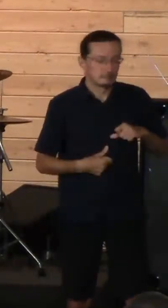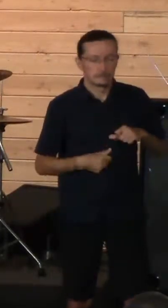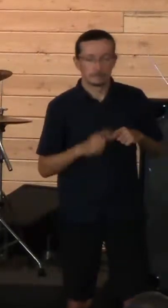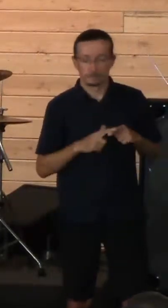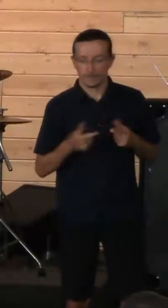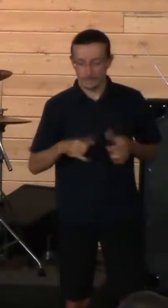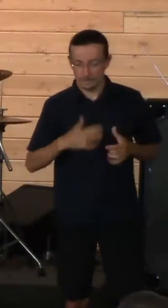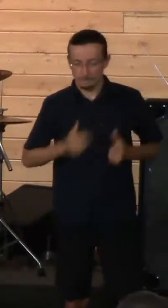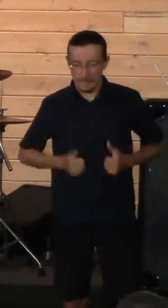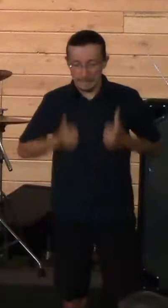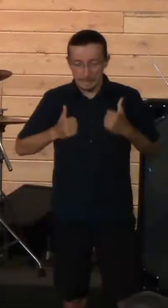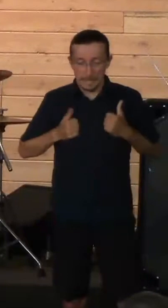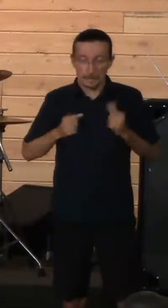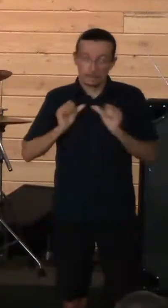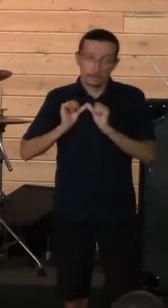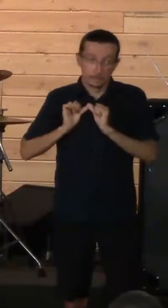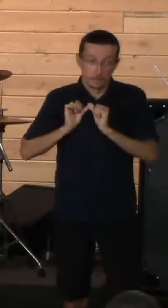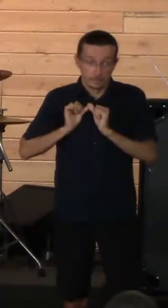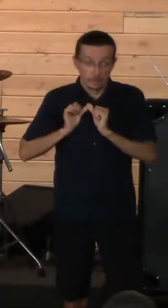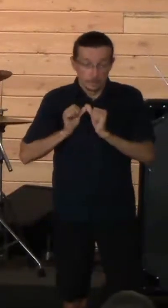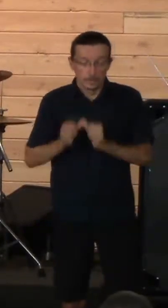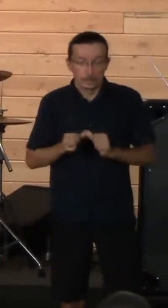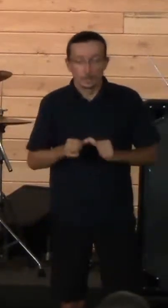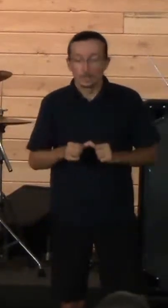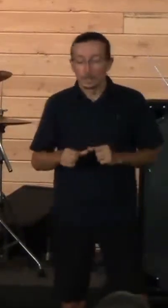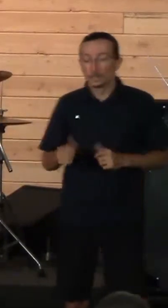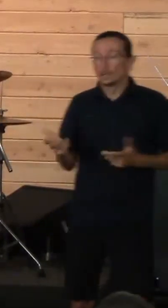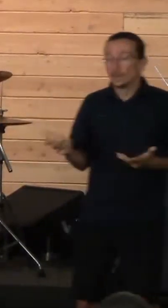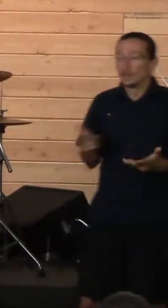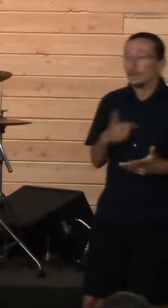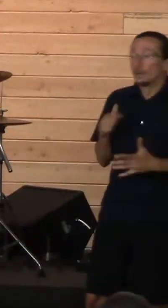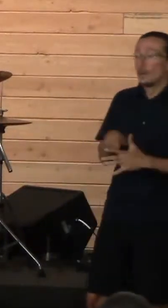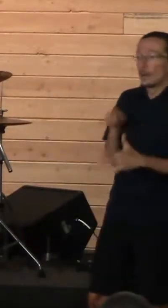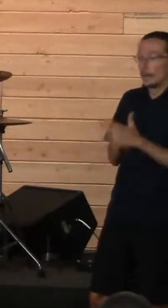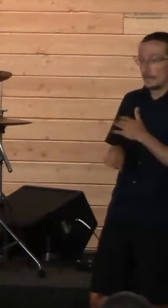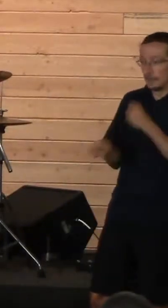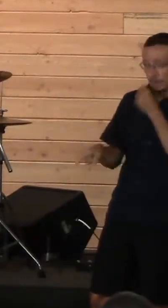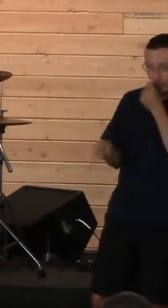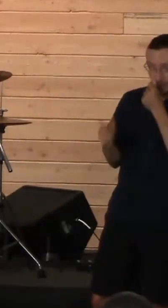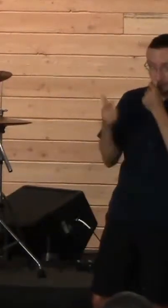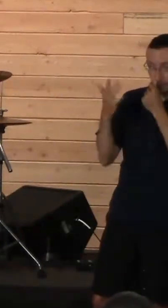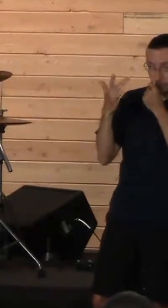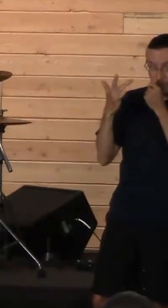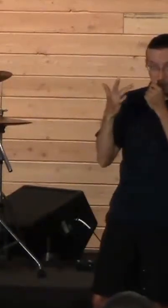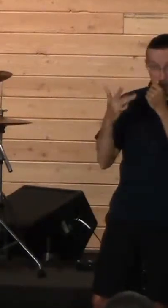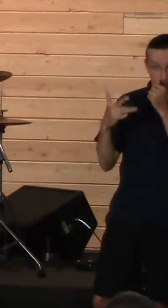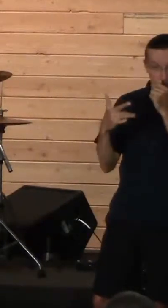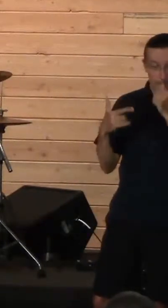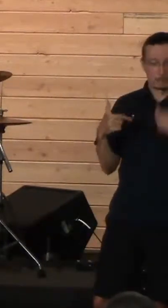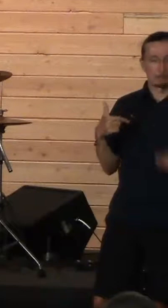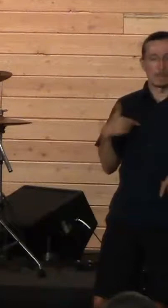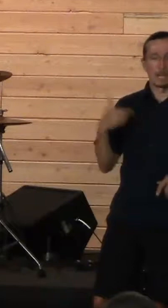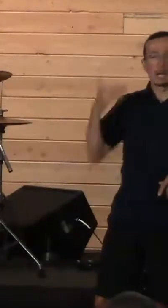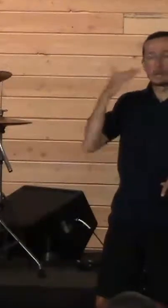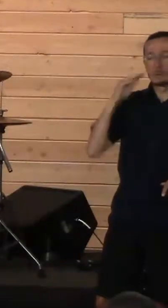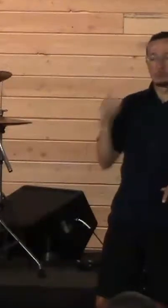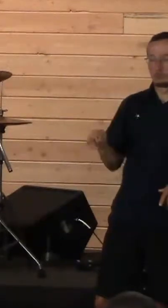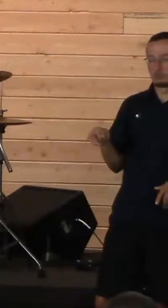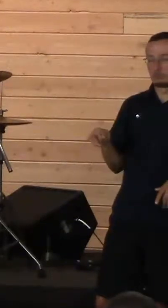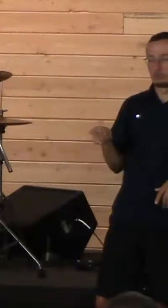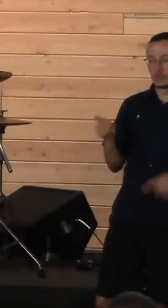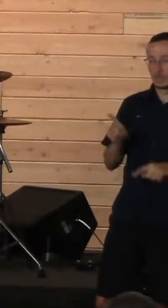still remains in me. So I stood over him and I killed him because I was sure that he could not live